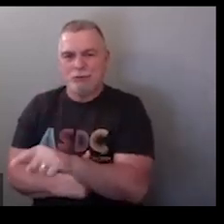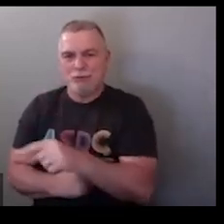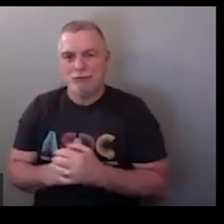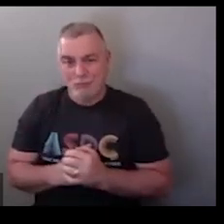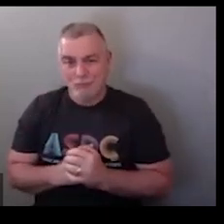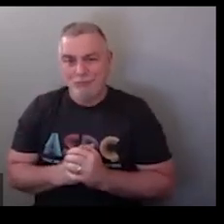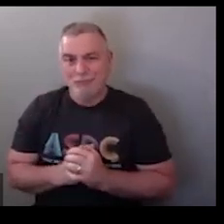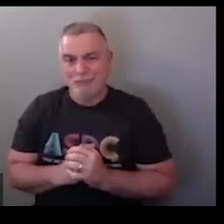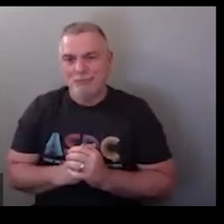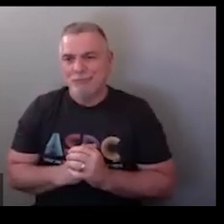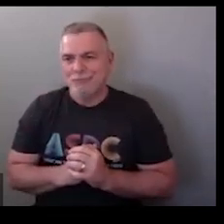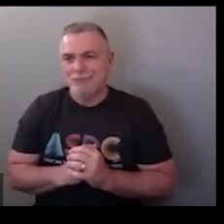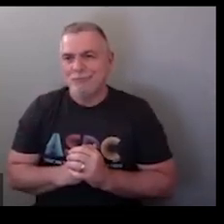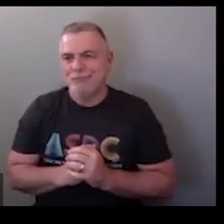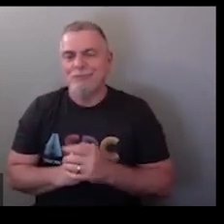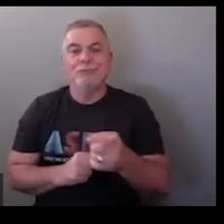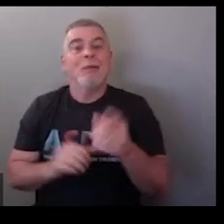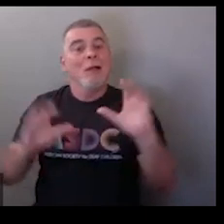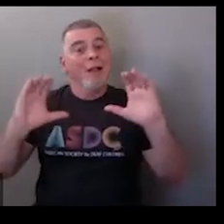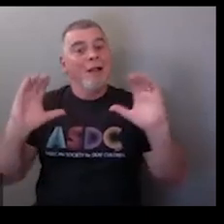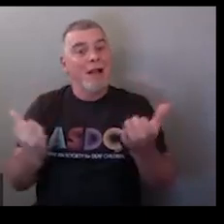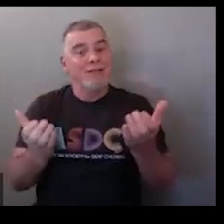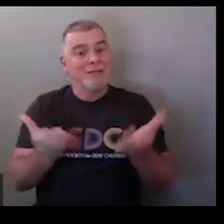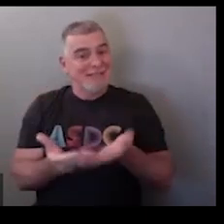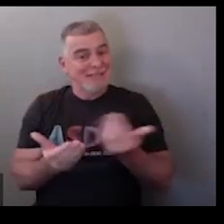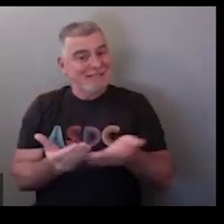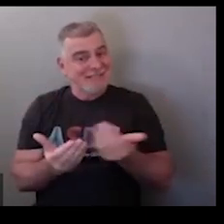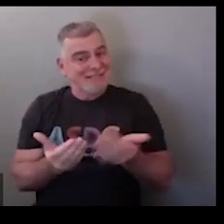versus a statement your eyebrows don't move much in a statement